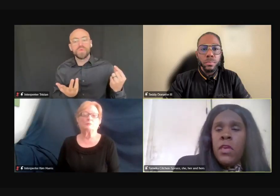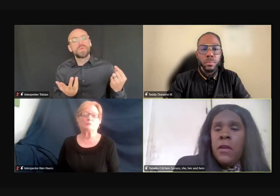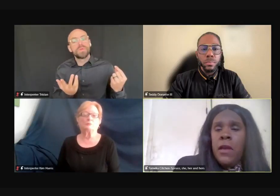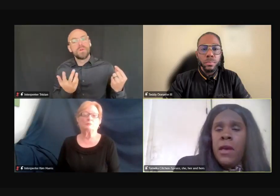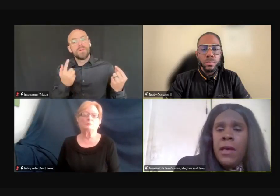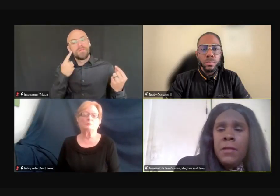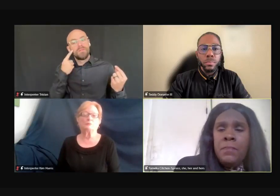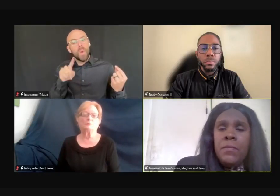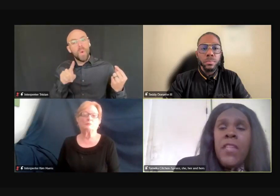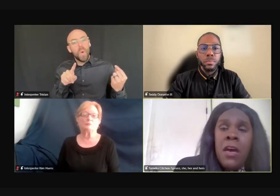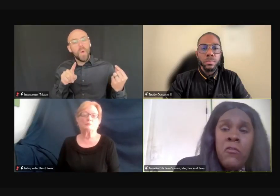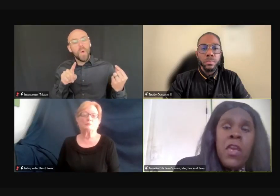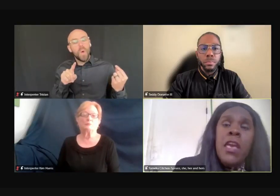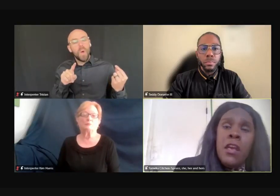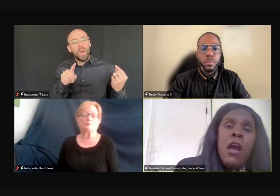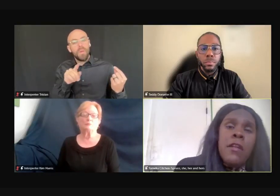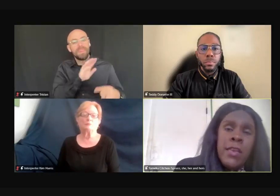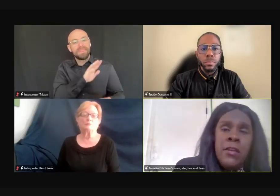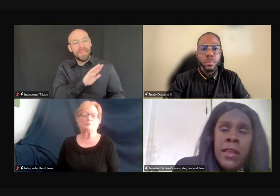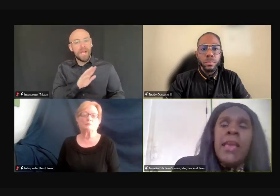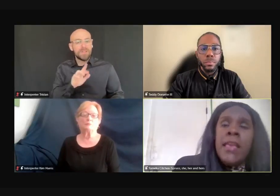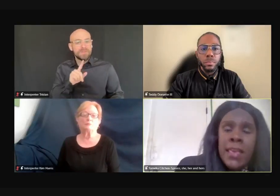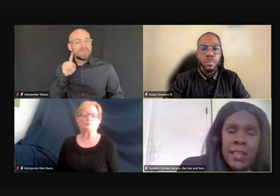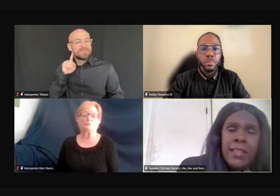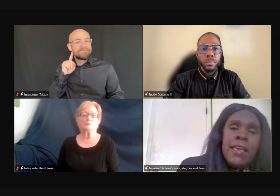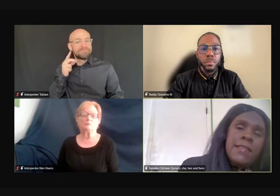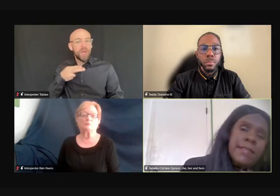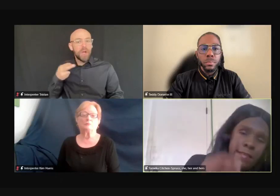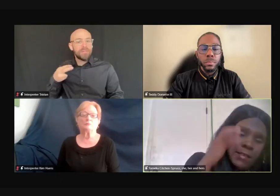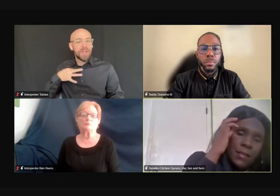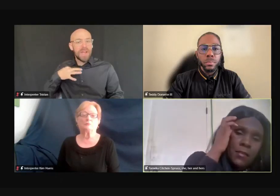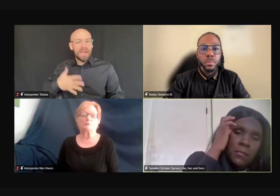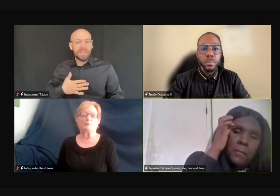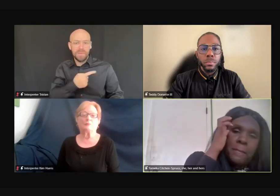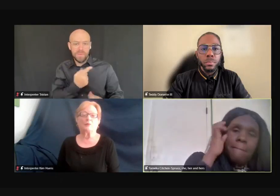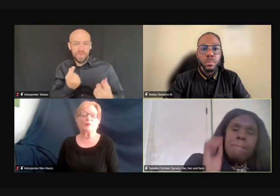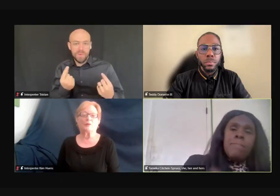for their, uh, deaf and hard of hearing candidates?